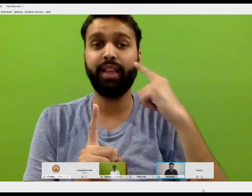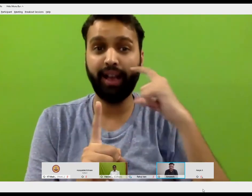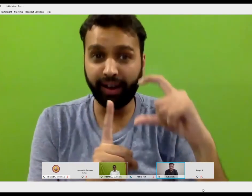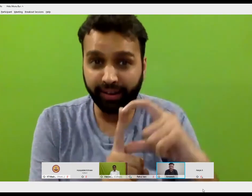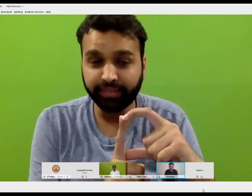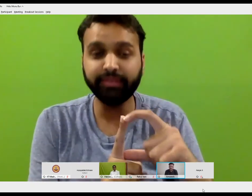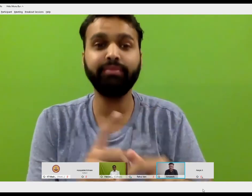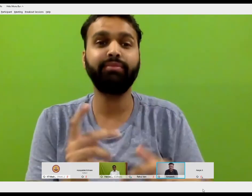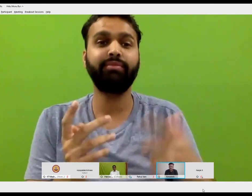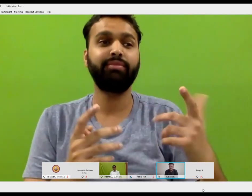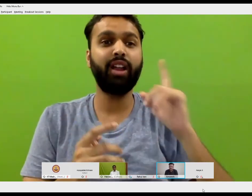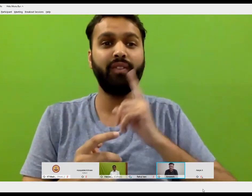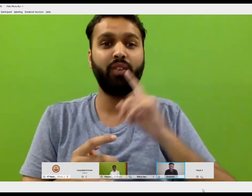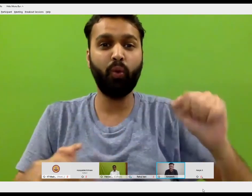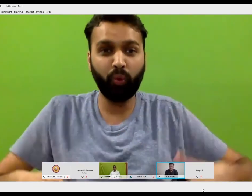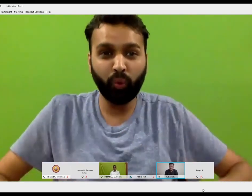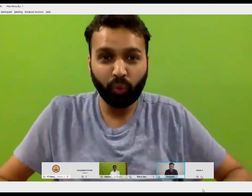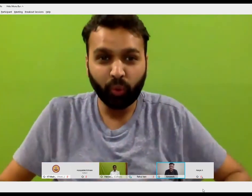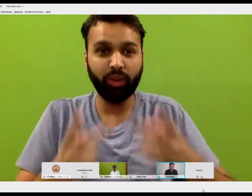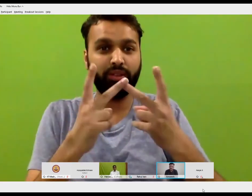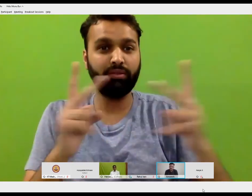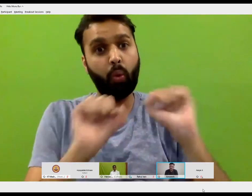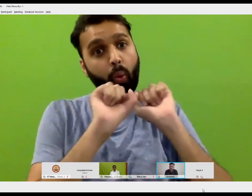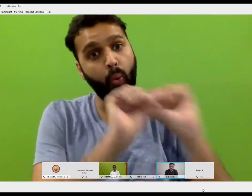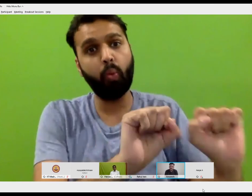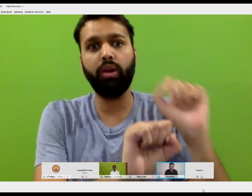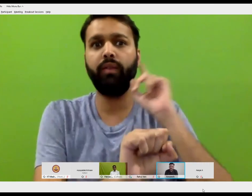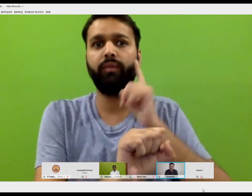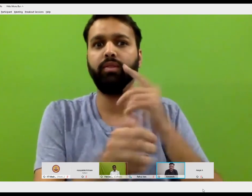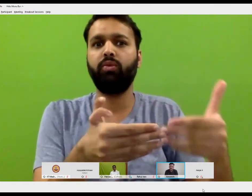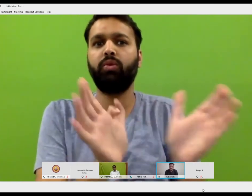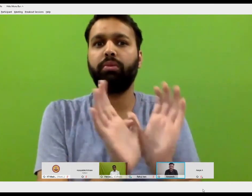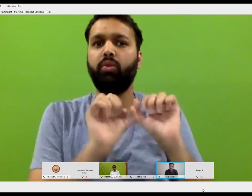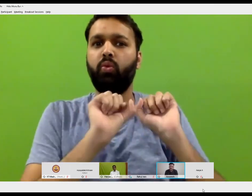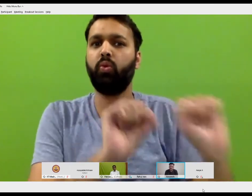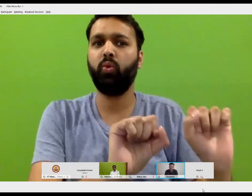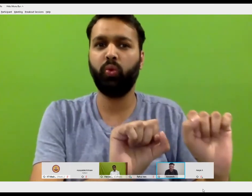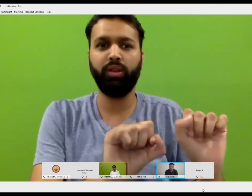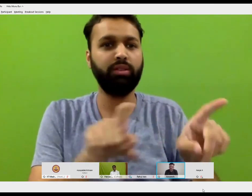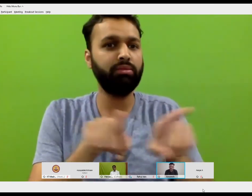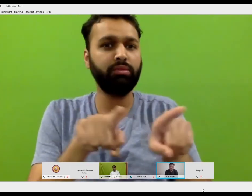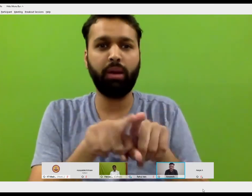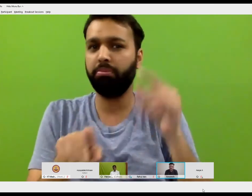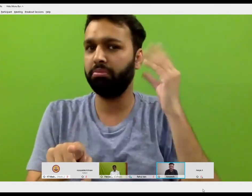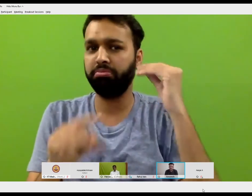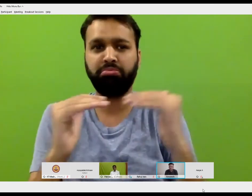own grammar. We also have our own identity, our own culture, it's called deafhood.